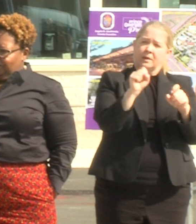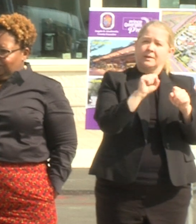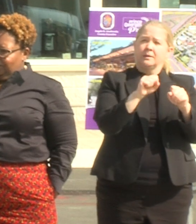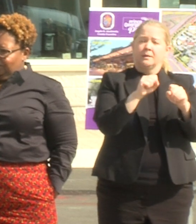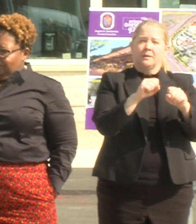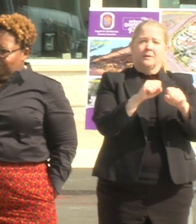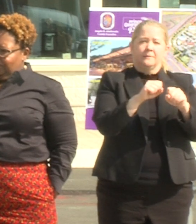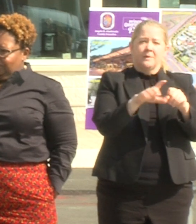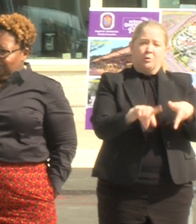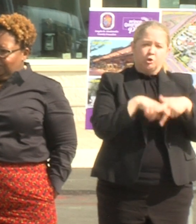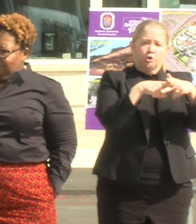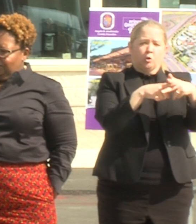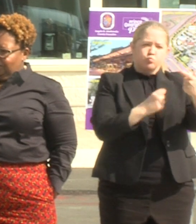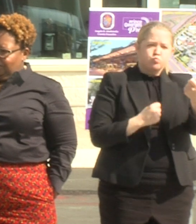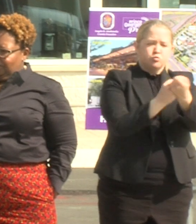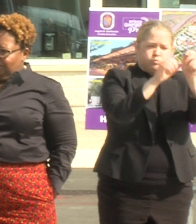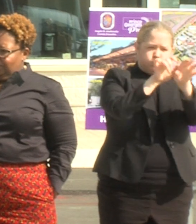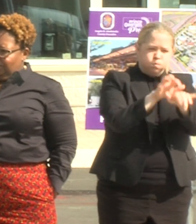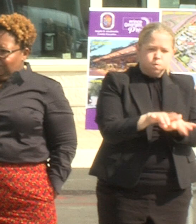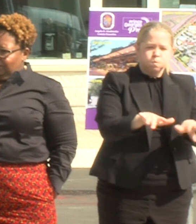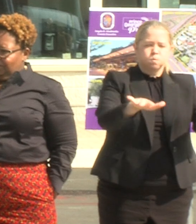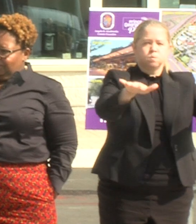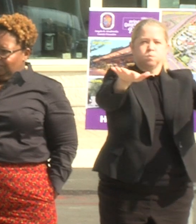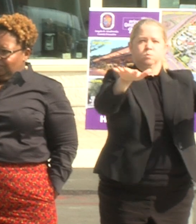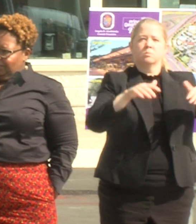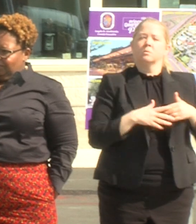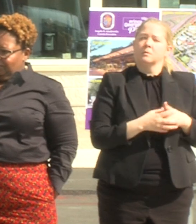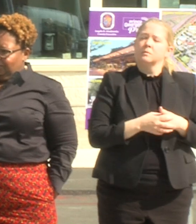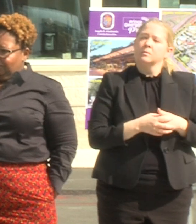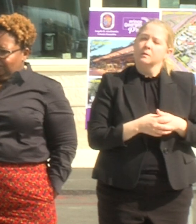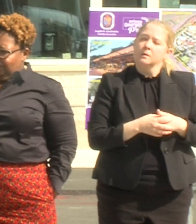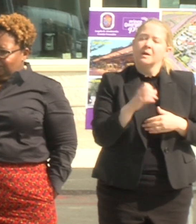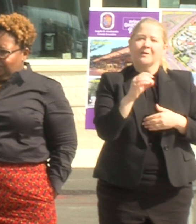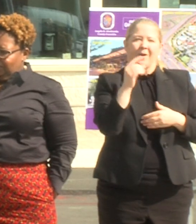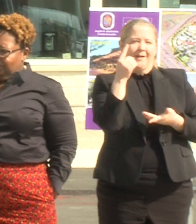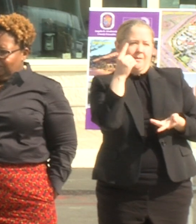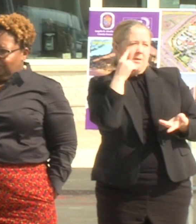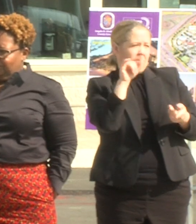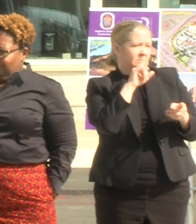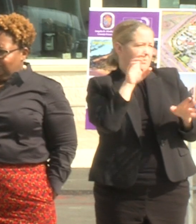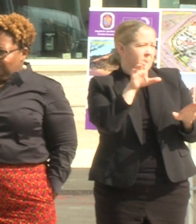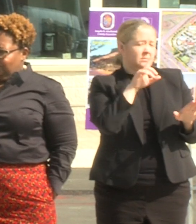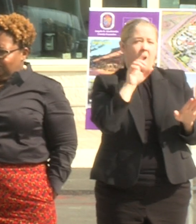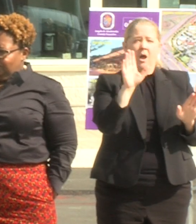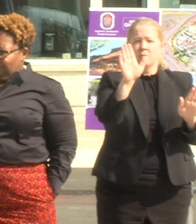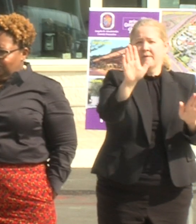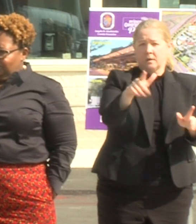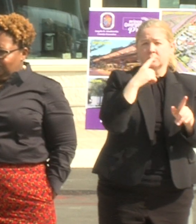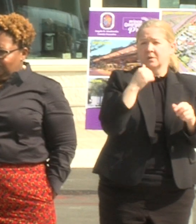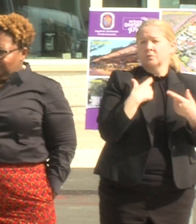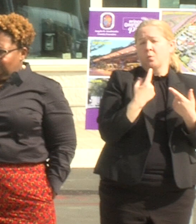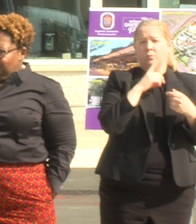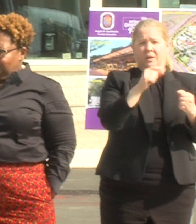additional development opportunity and attracts capital into these communities that are underserved so i think it does a great job doing that and it hits all the market